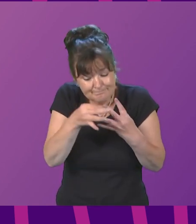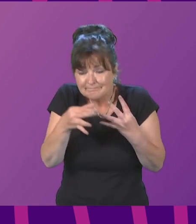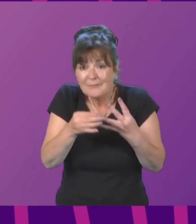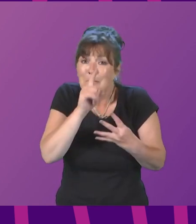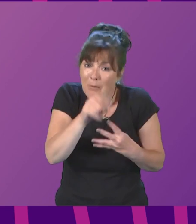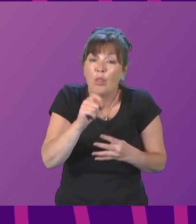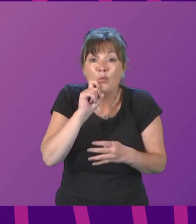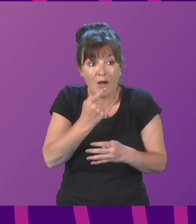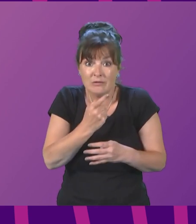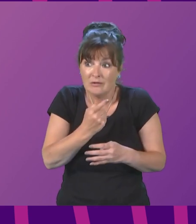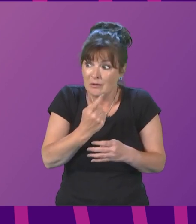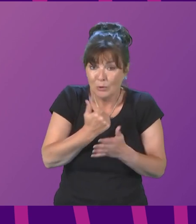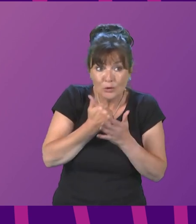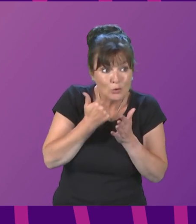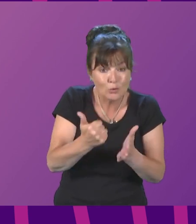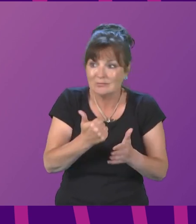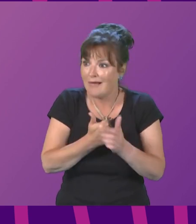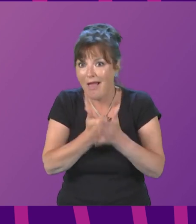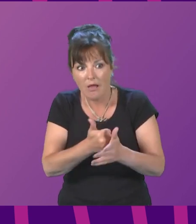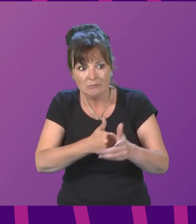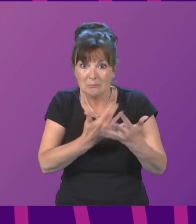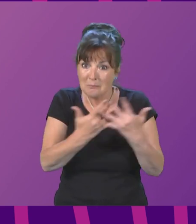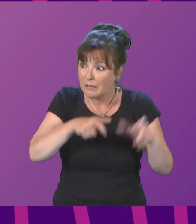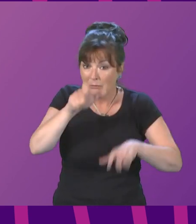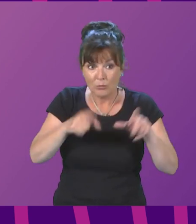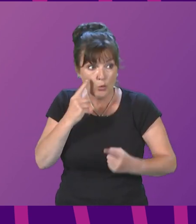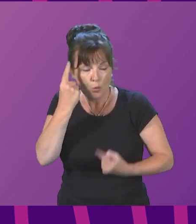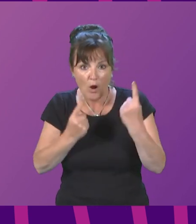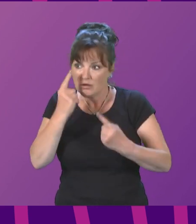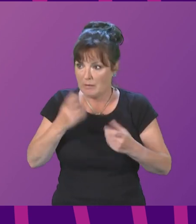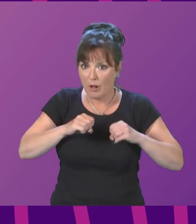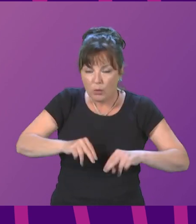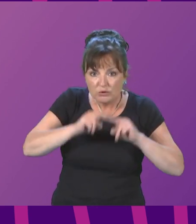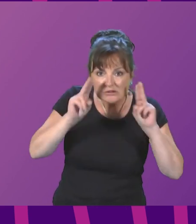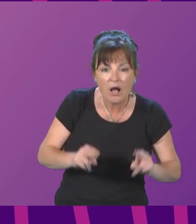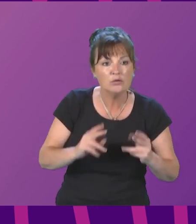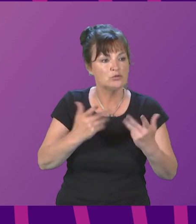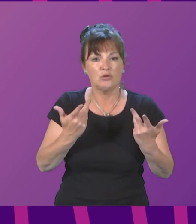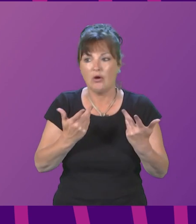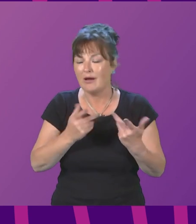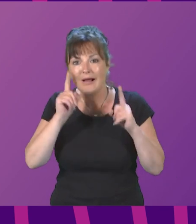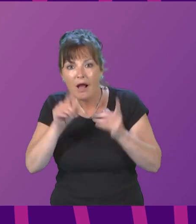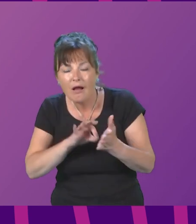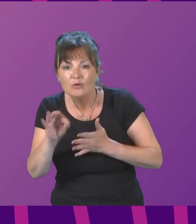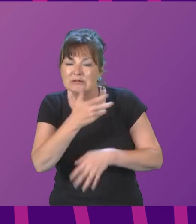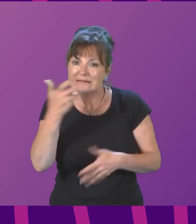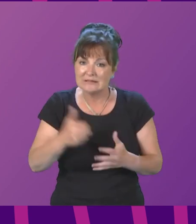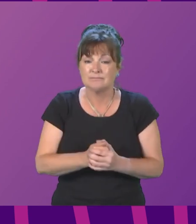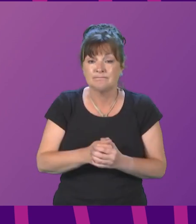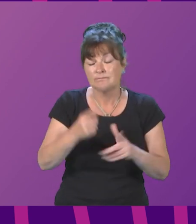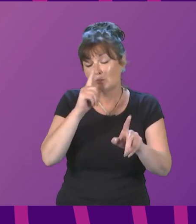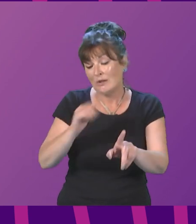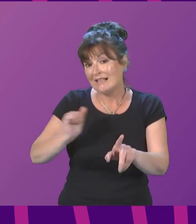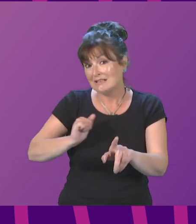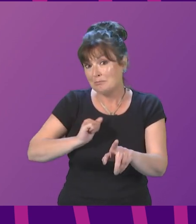for many during what will be a difficult winter. We envisage that both measures will remain in place until